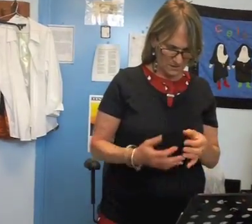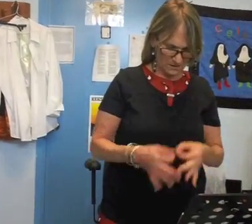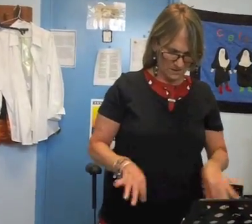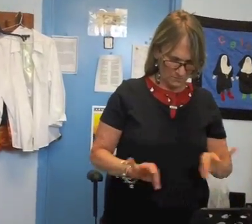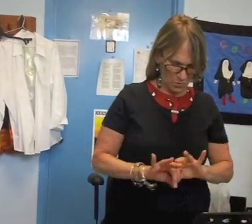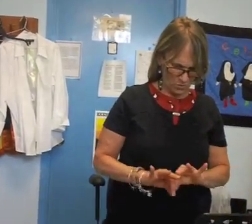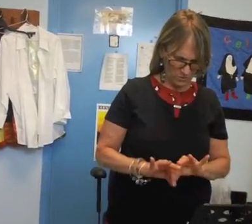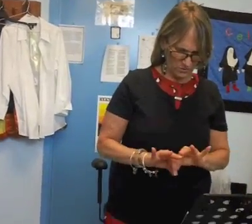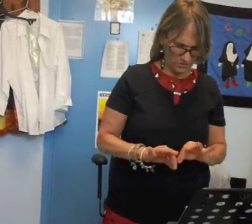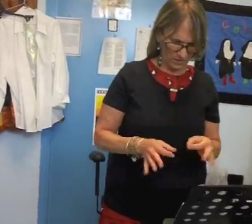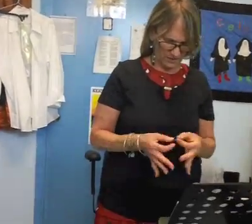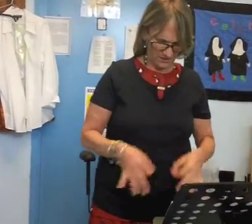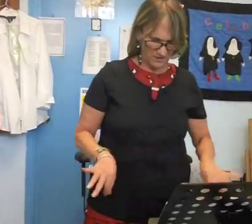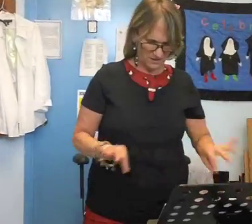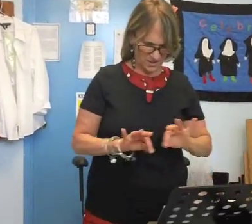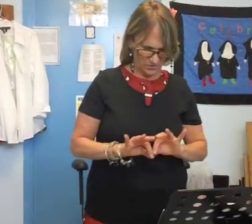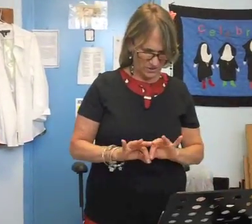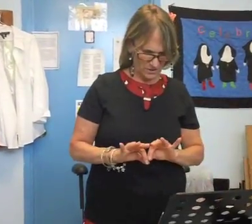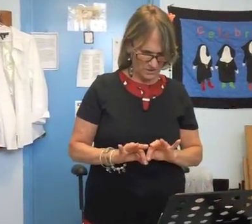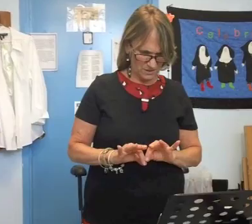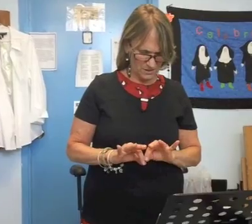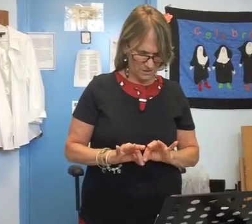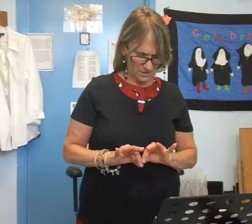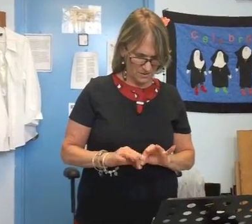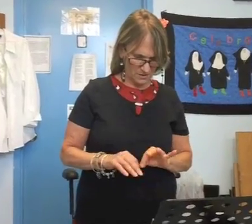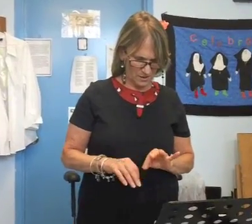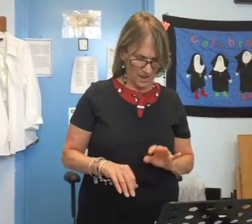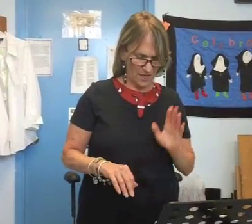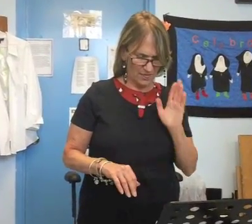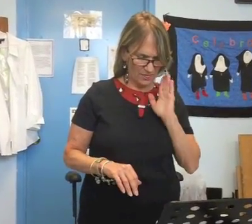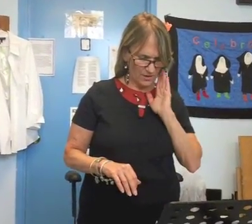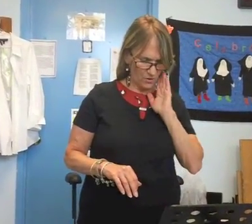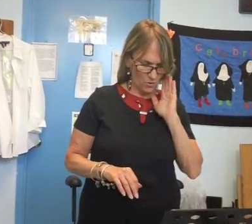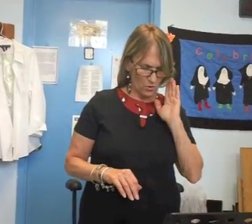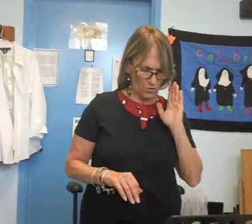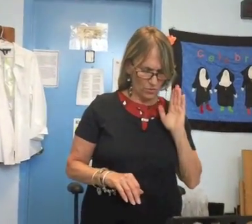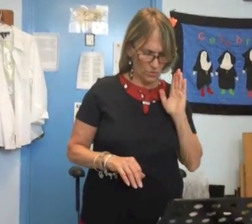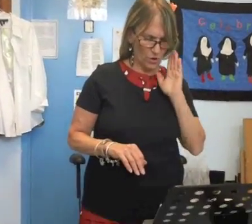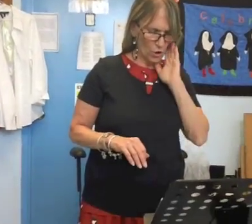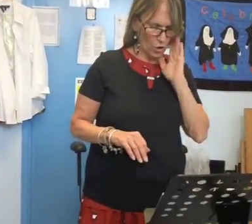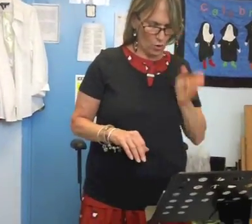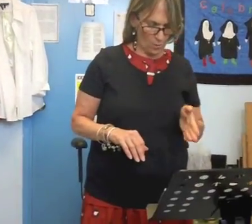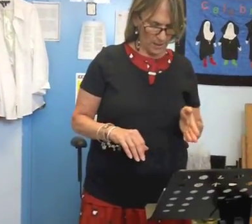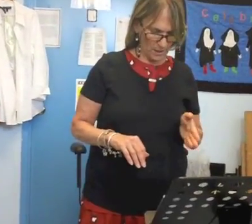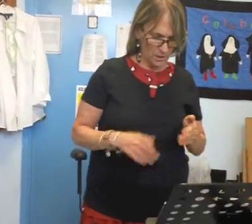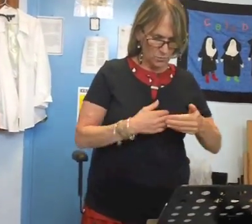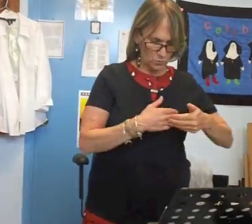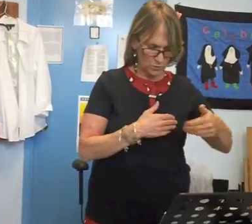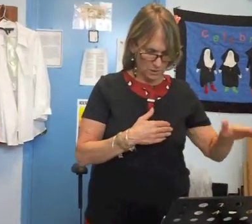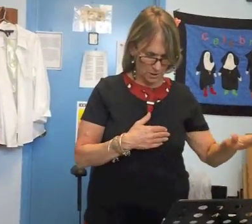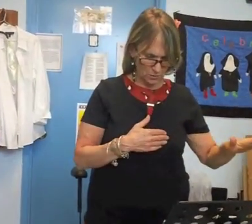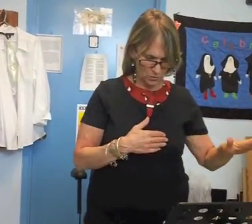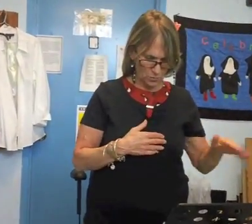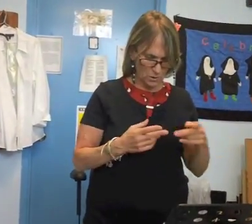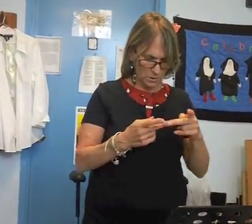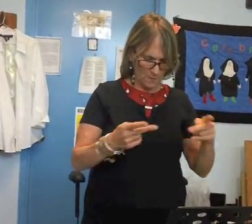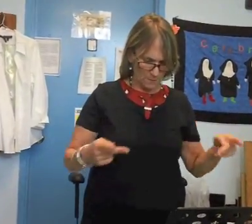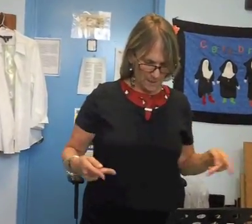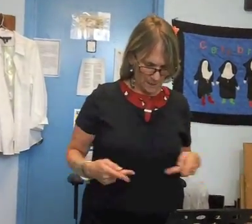okay we're gonna try to get the language in here the right way okay so from Tuck you gotta wake up